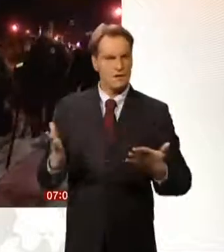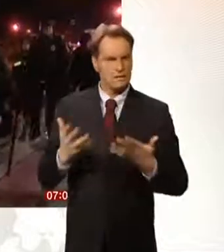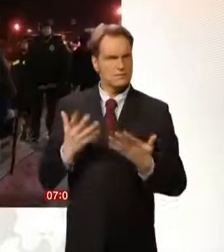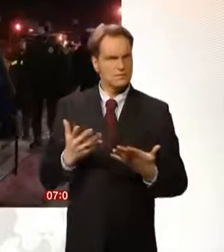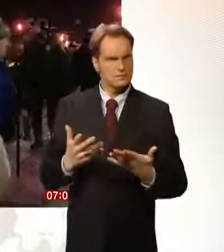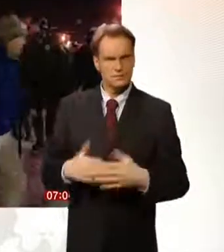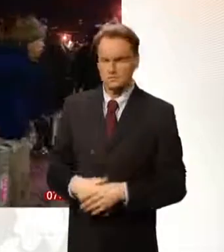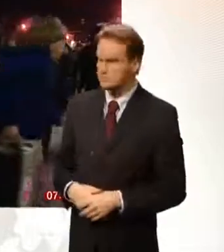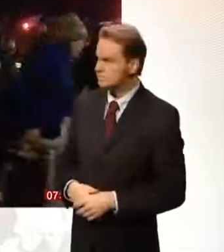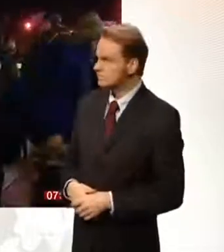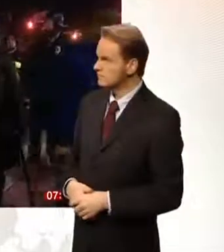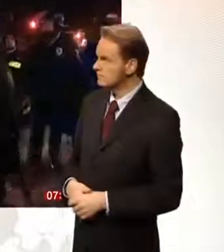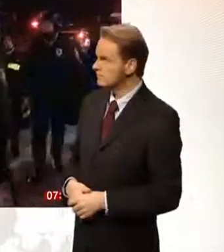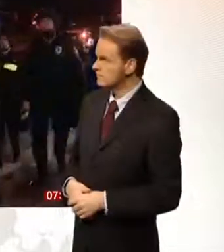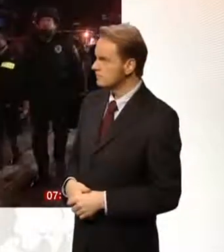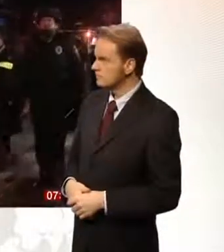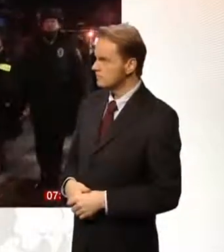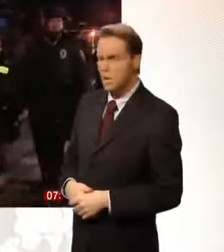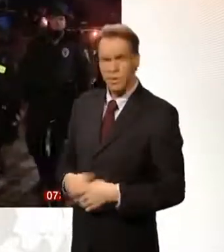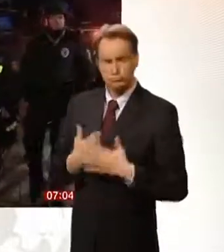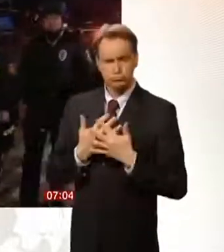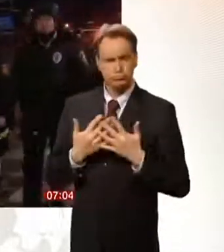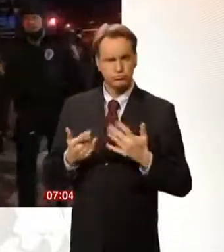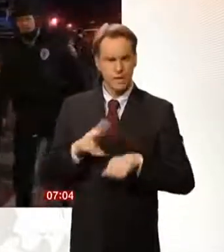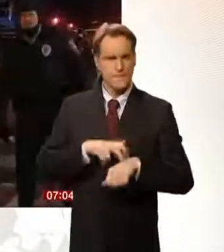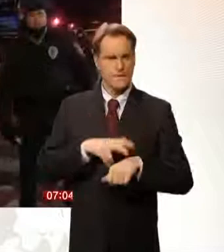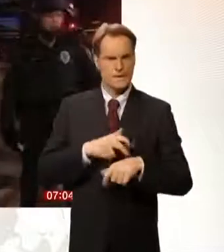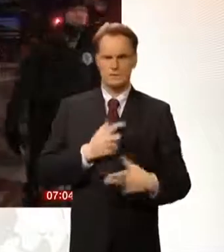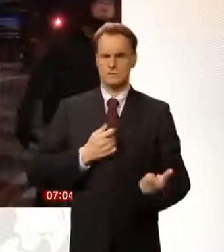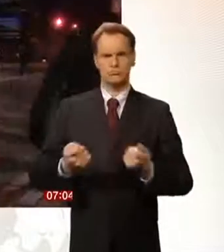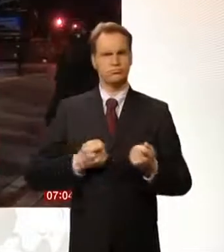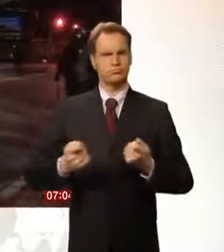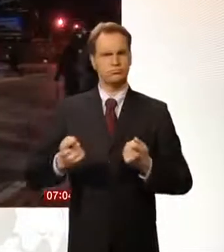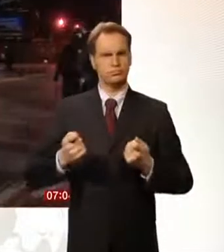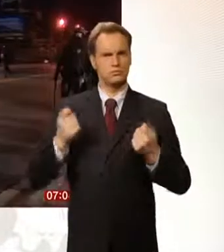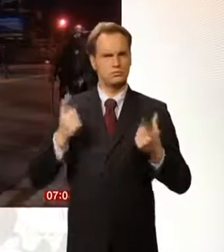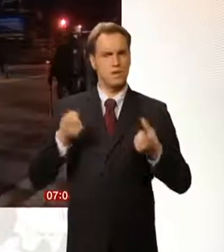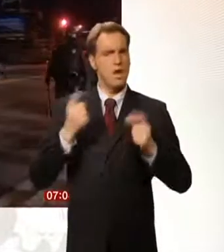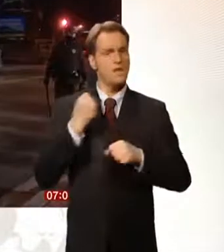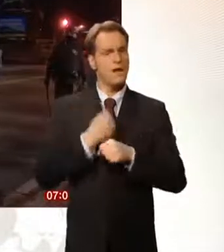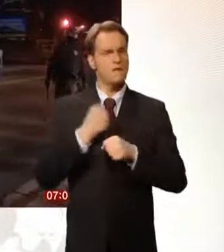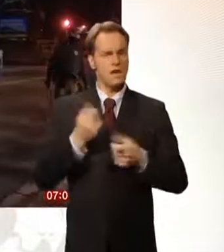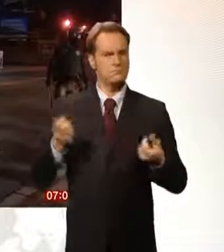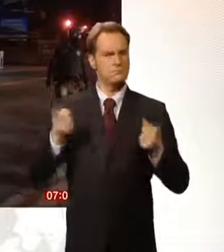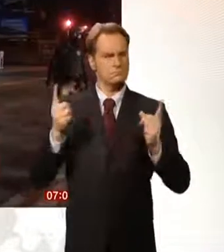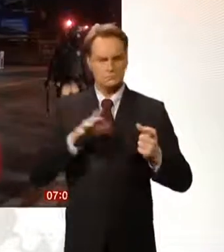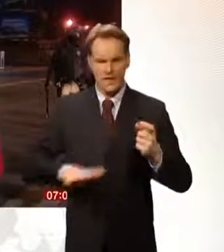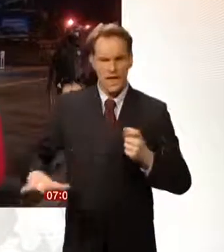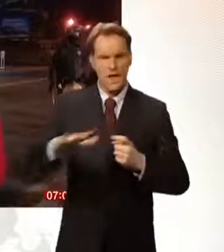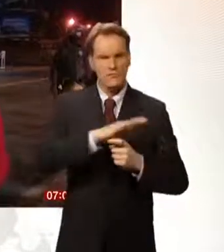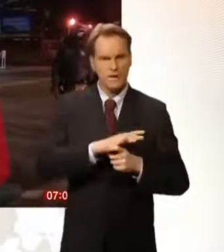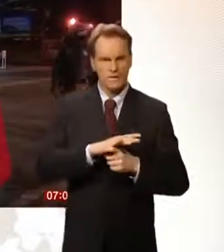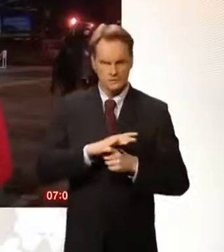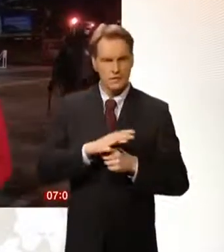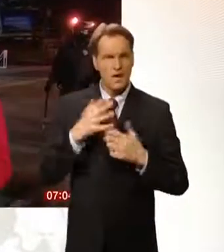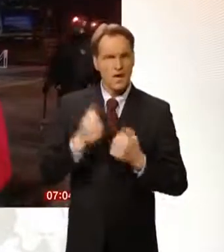as you can see a huge police presence here. The governor of Missouri deployed more than 2,000